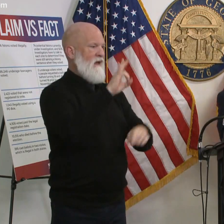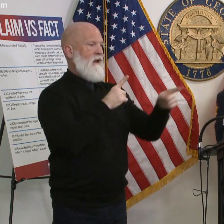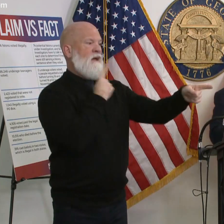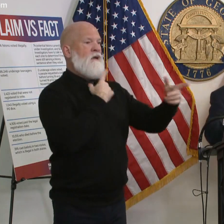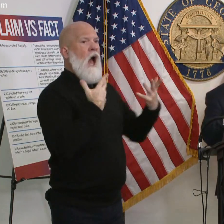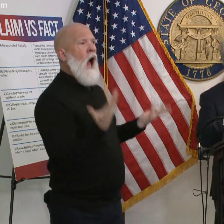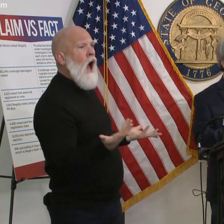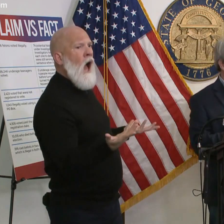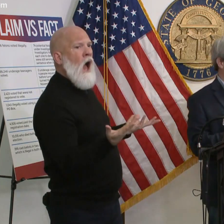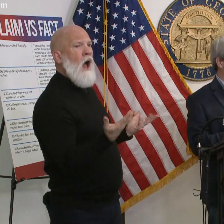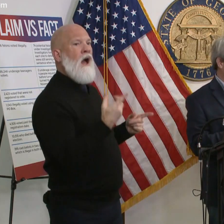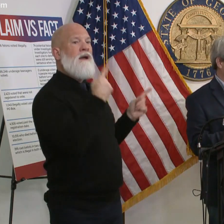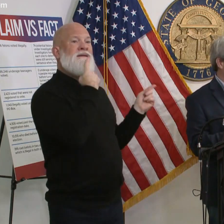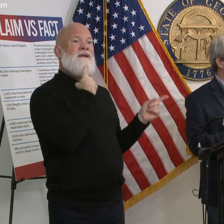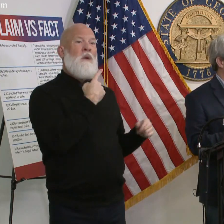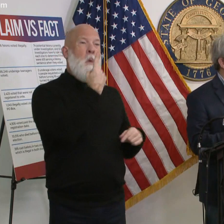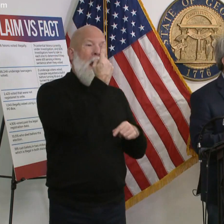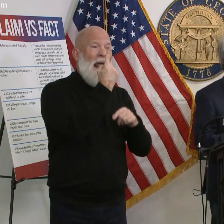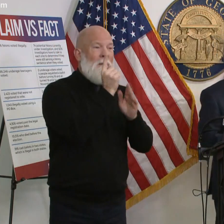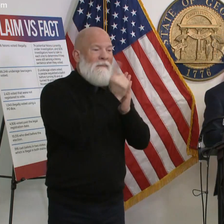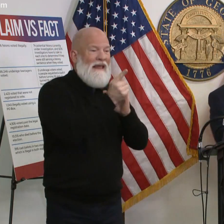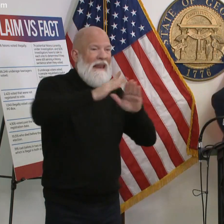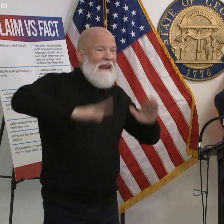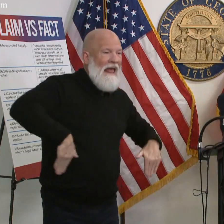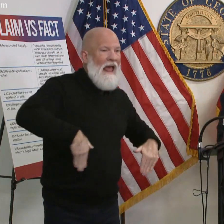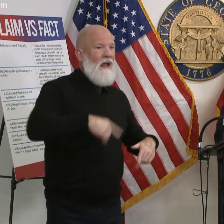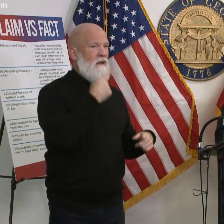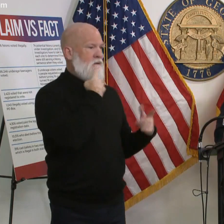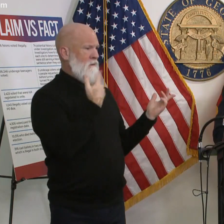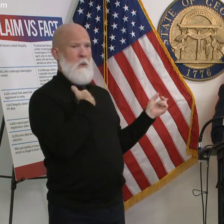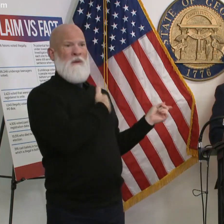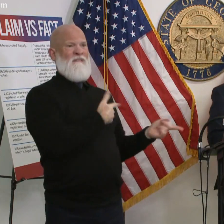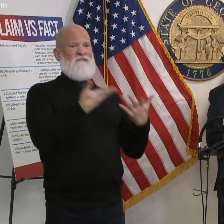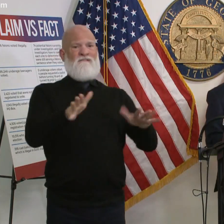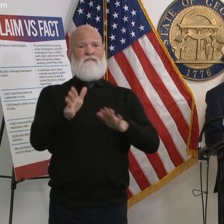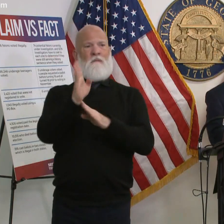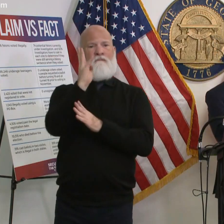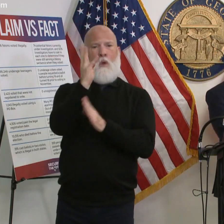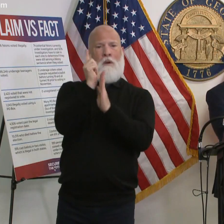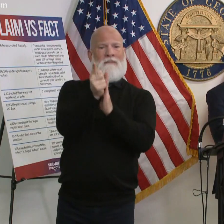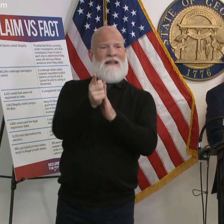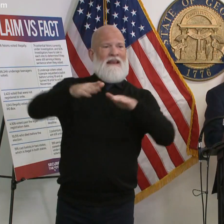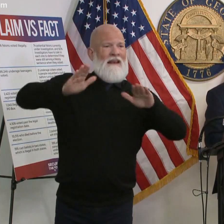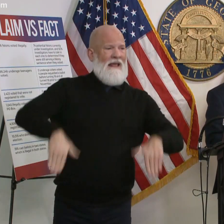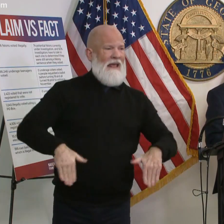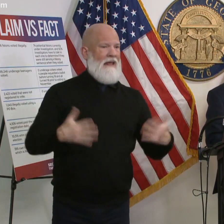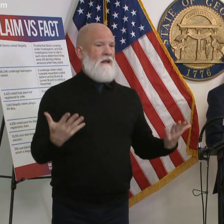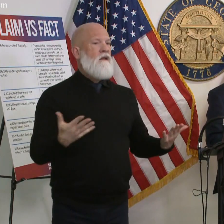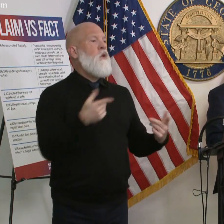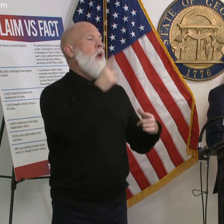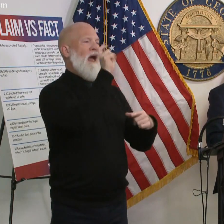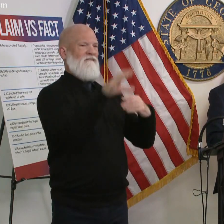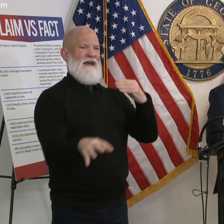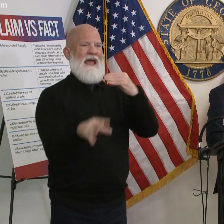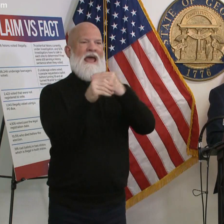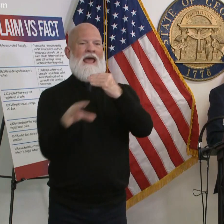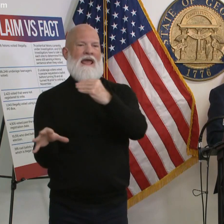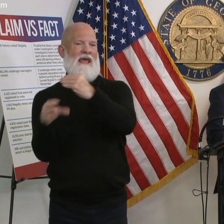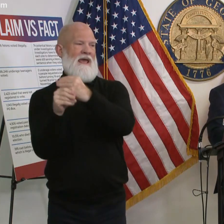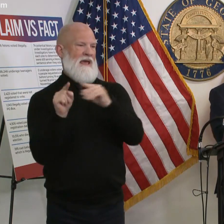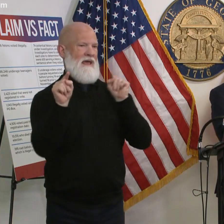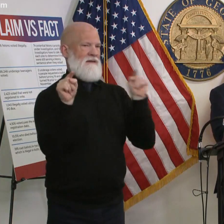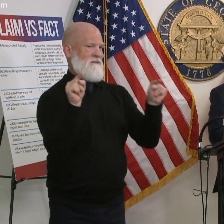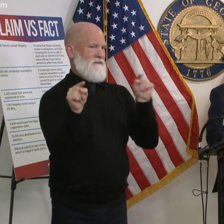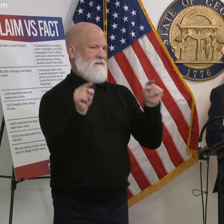were four minutes late starting let's add that four minutes to the back correct yes and we and there'll be a couple of other pre-sting some polling locations around the state that